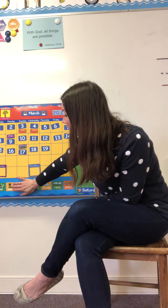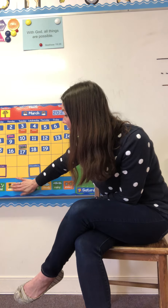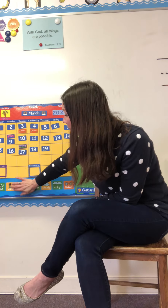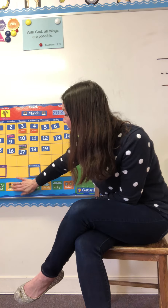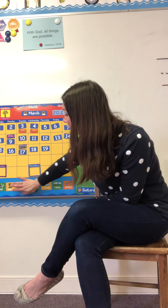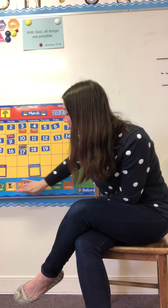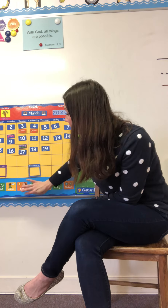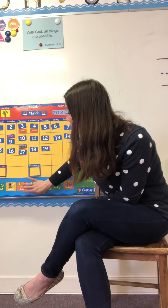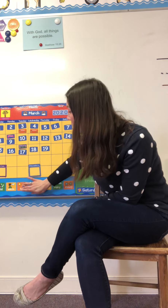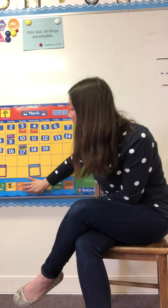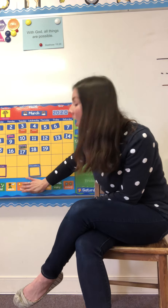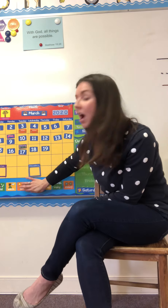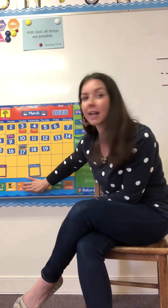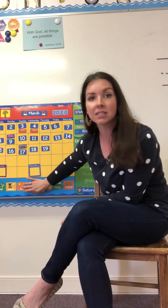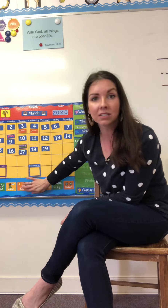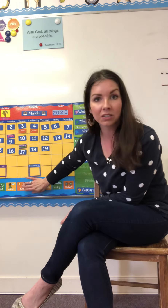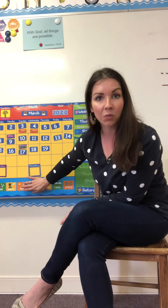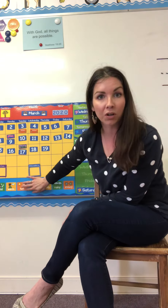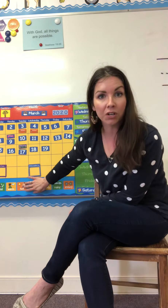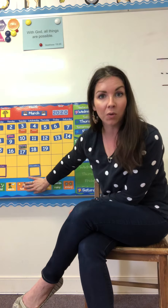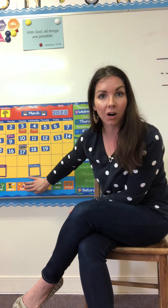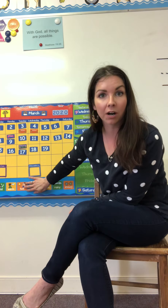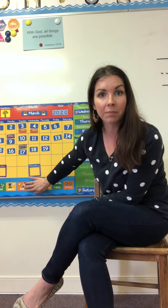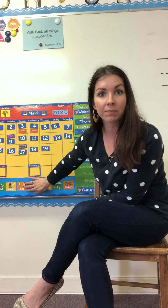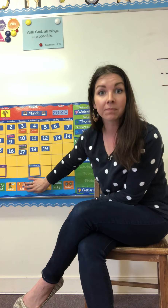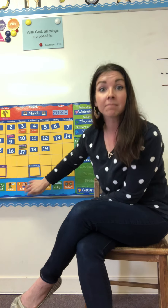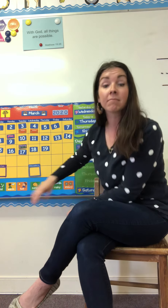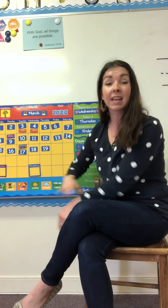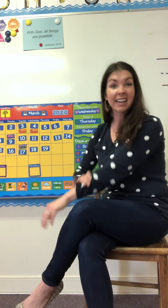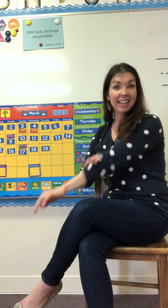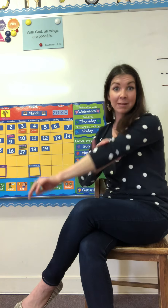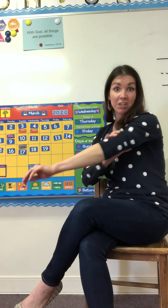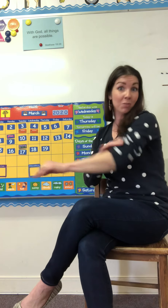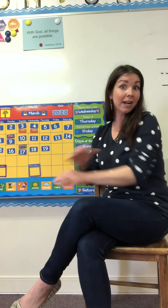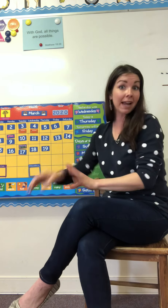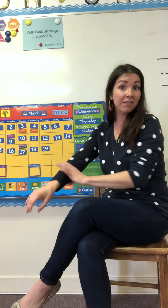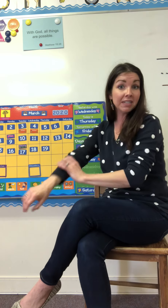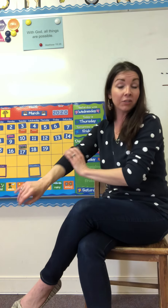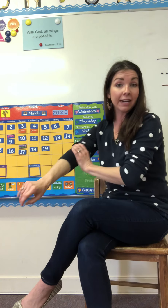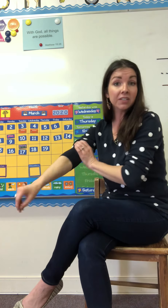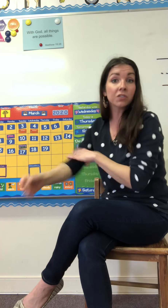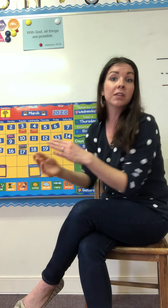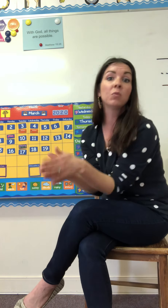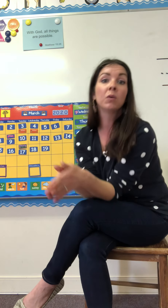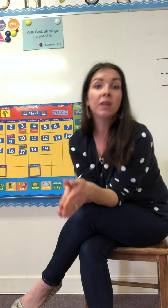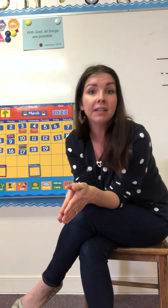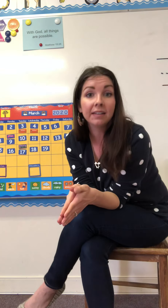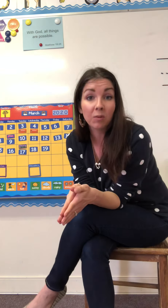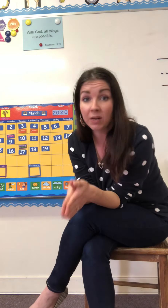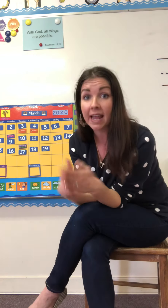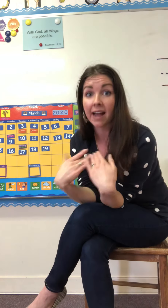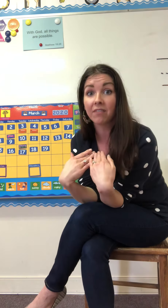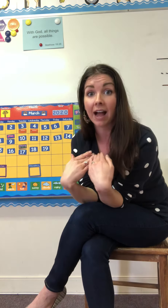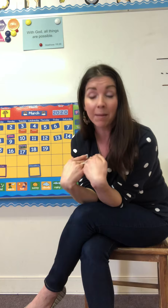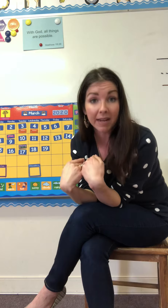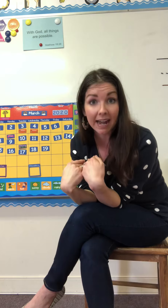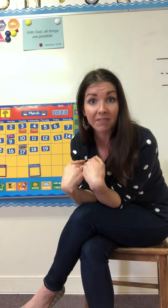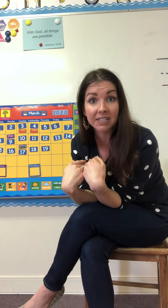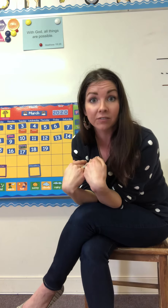or hot where you are and if you might have a different answer than what we we have I might have a different